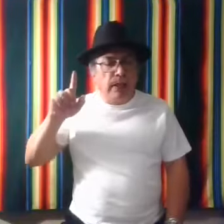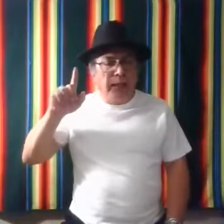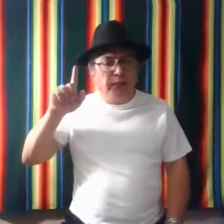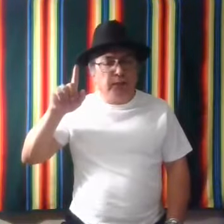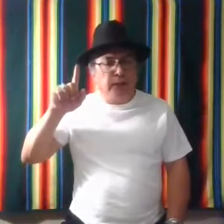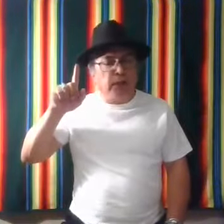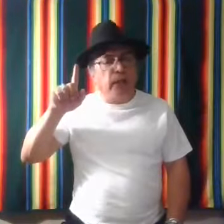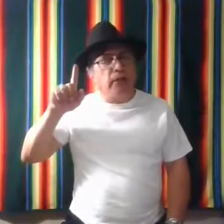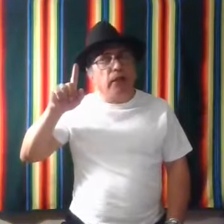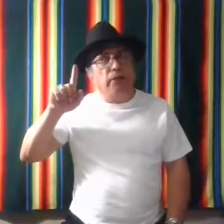is, is like this.